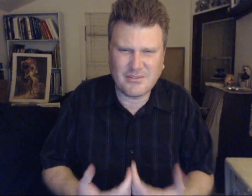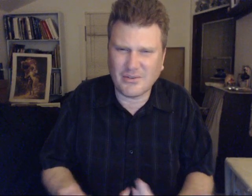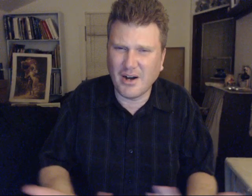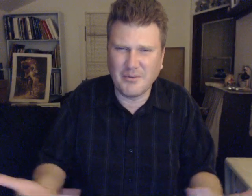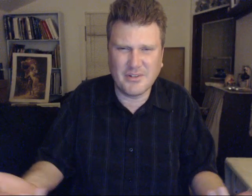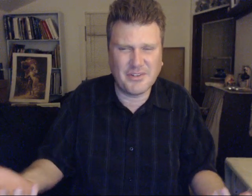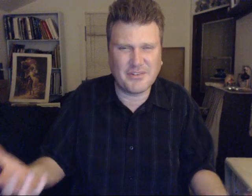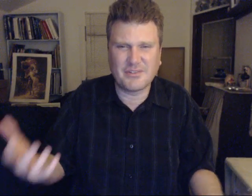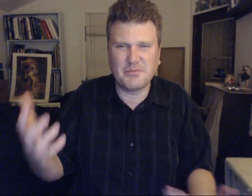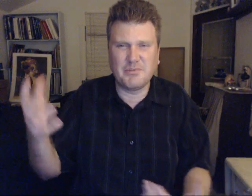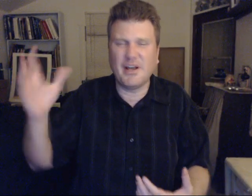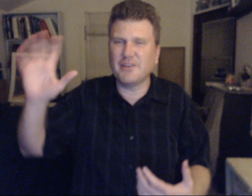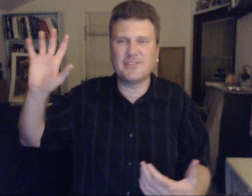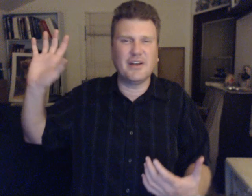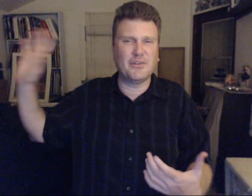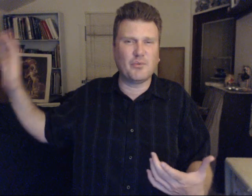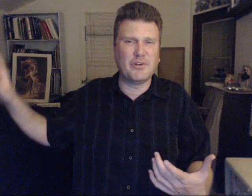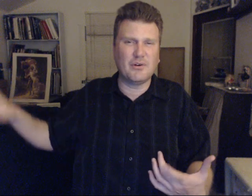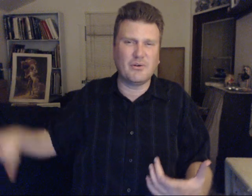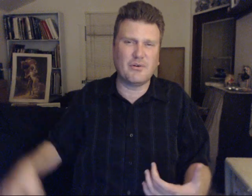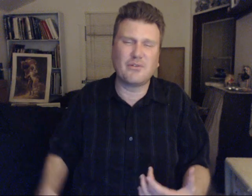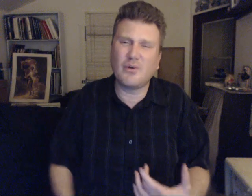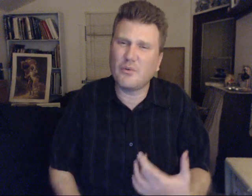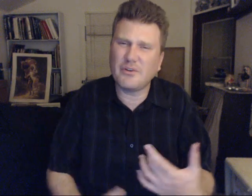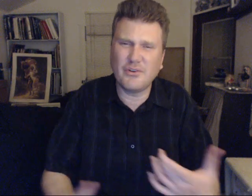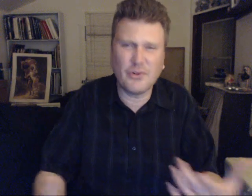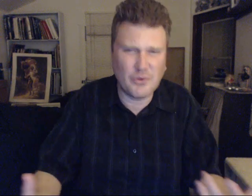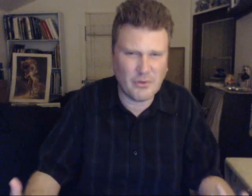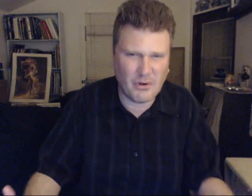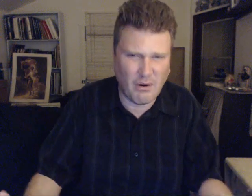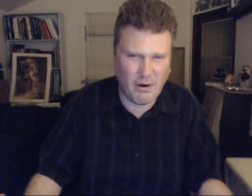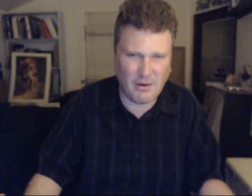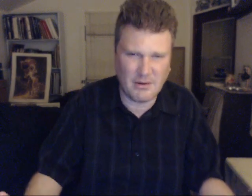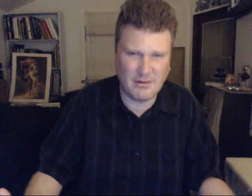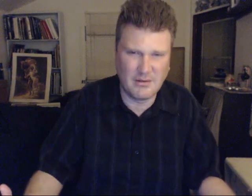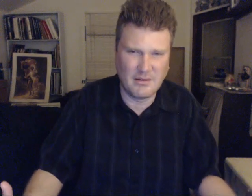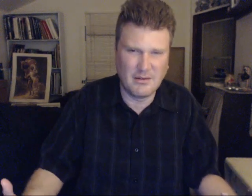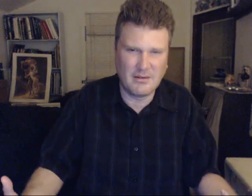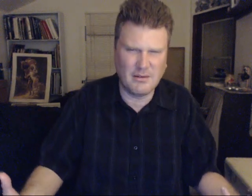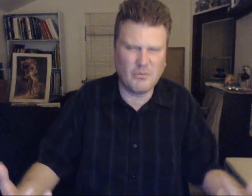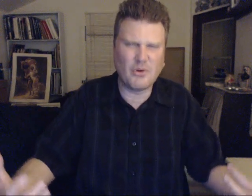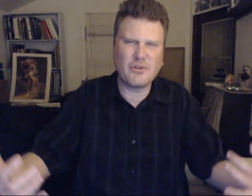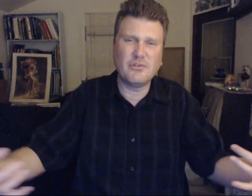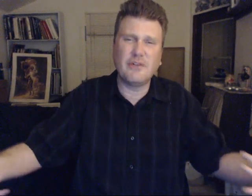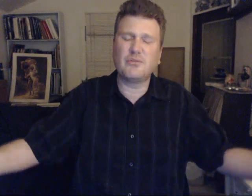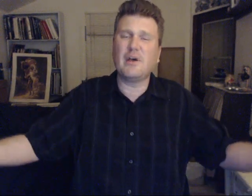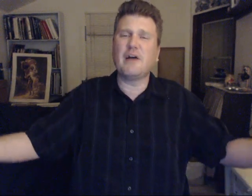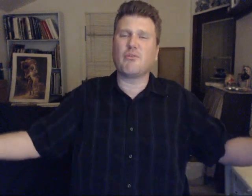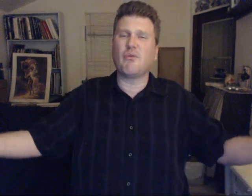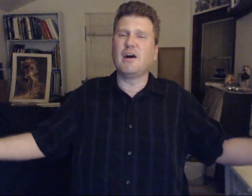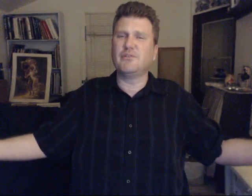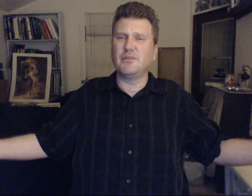drama just be outside the window or nowhere near you at all the more love you have around you